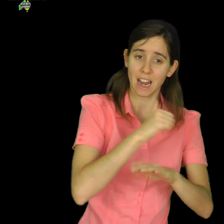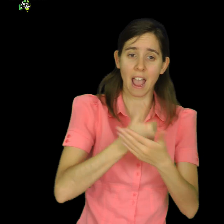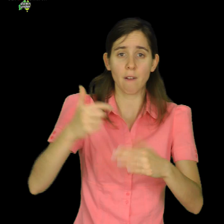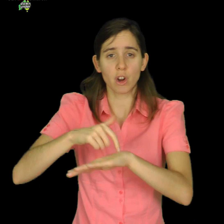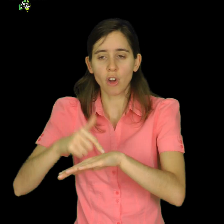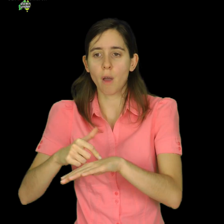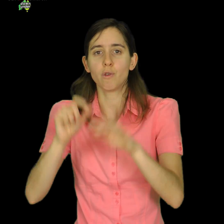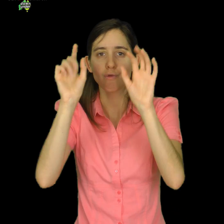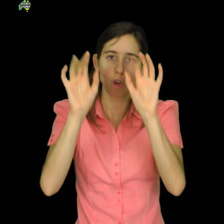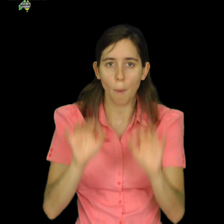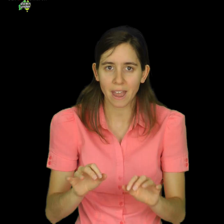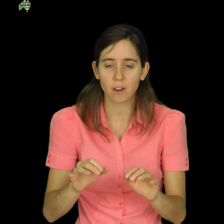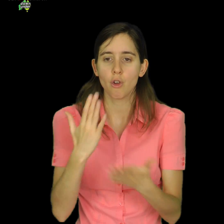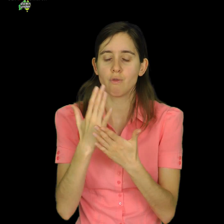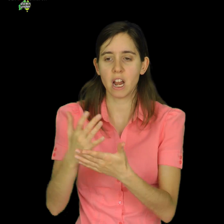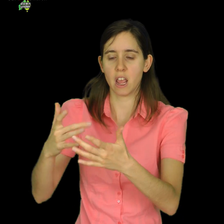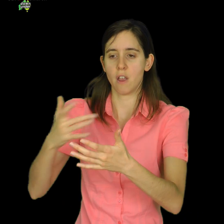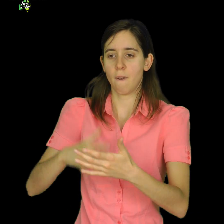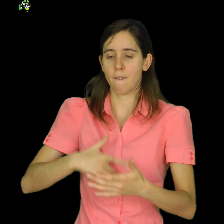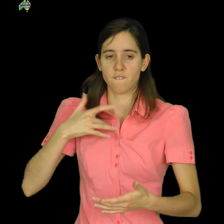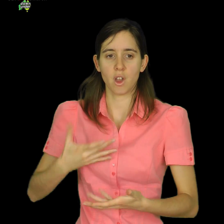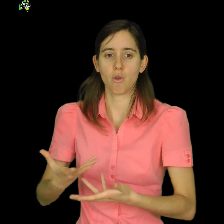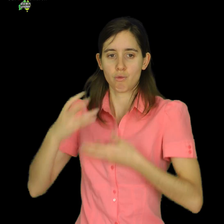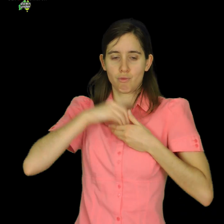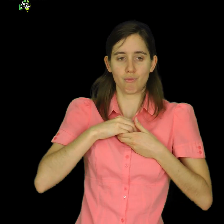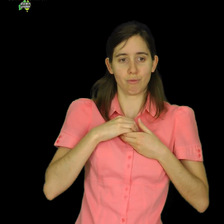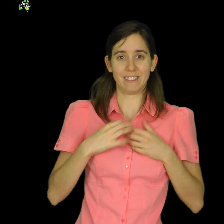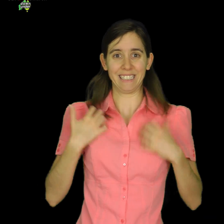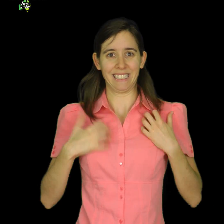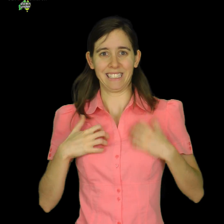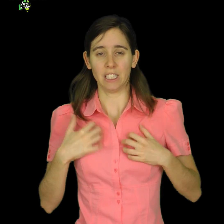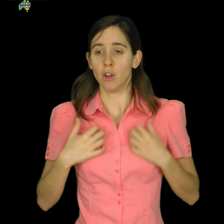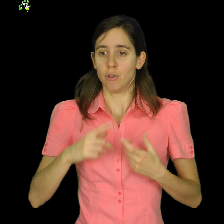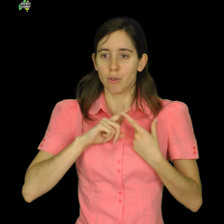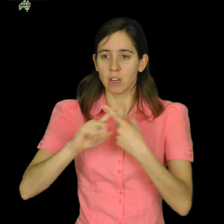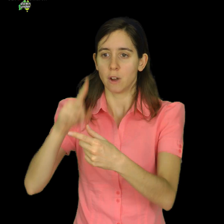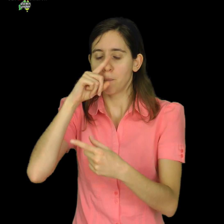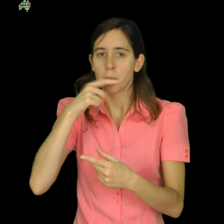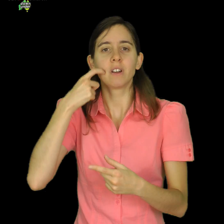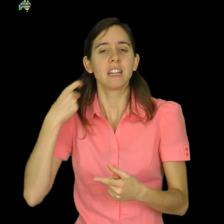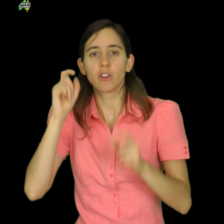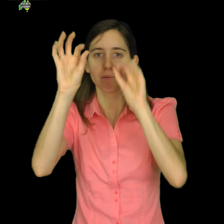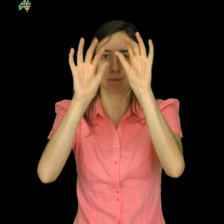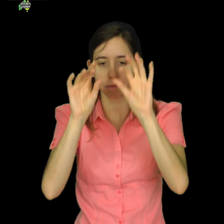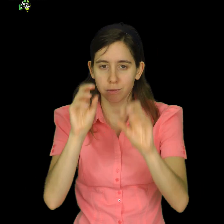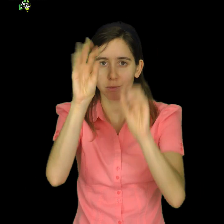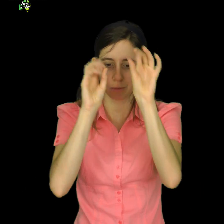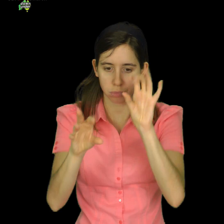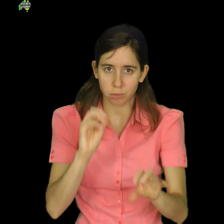dopamine hit, to keep users posting. God only knows what it's doing to our children's brains, he